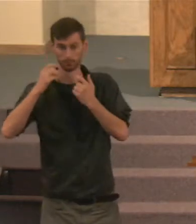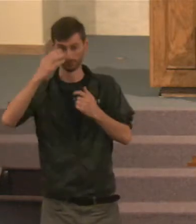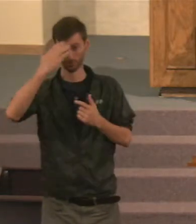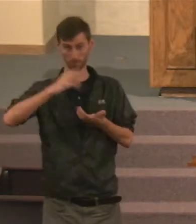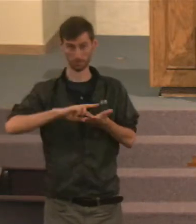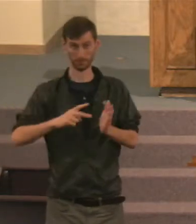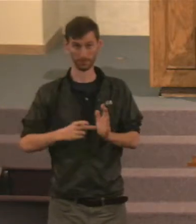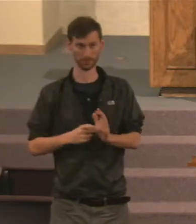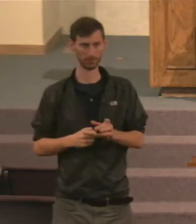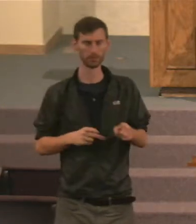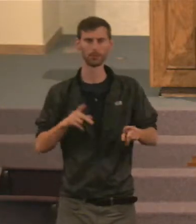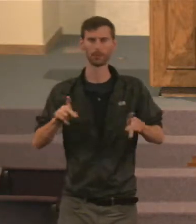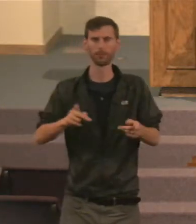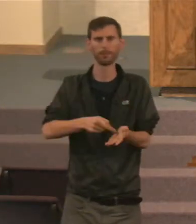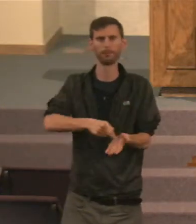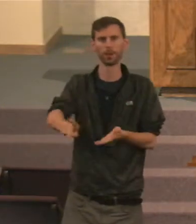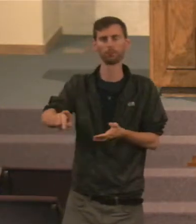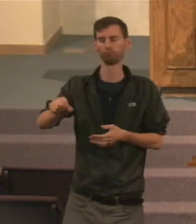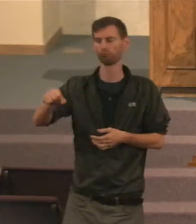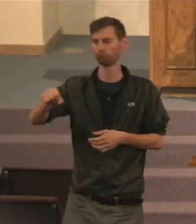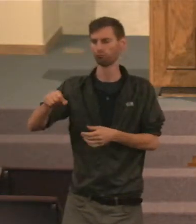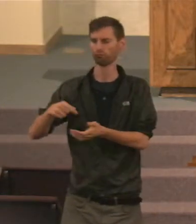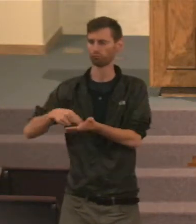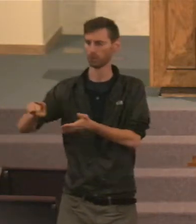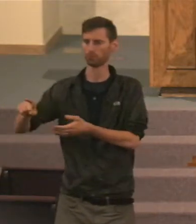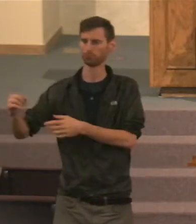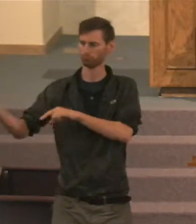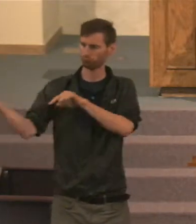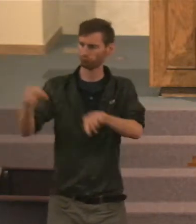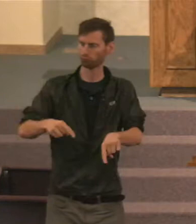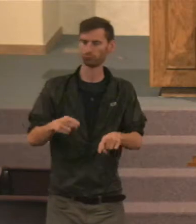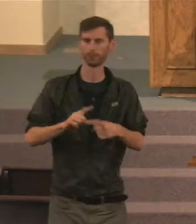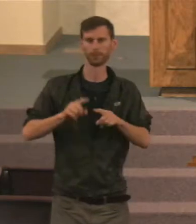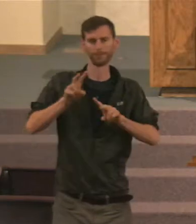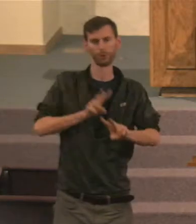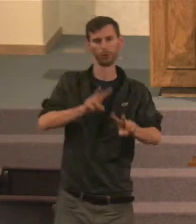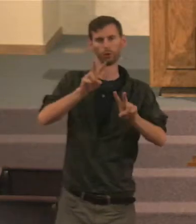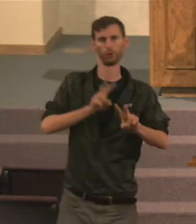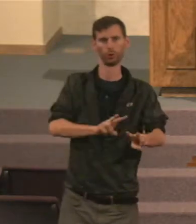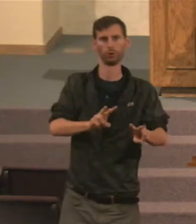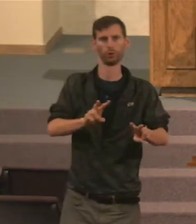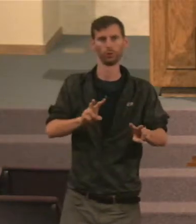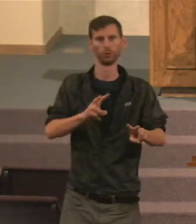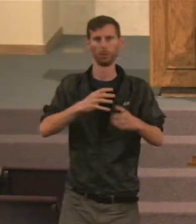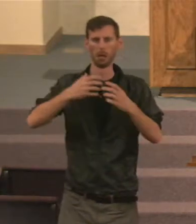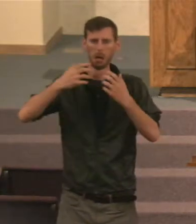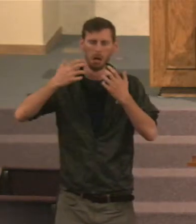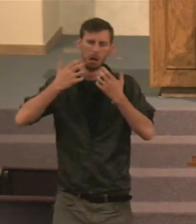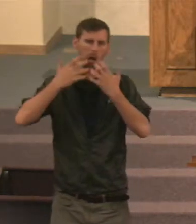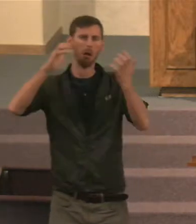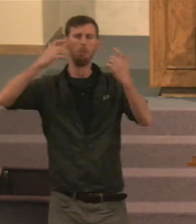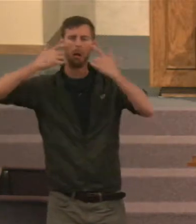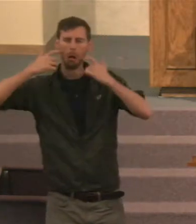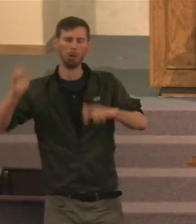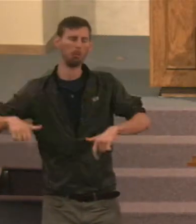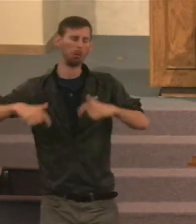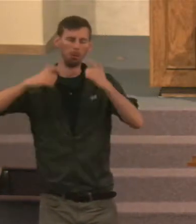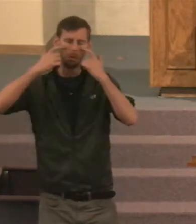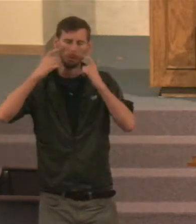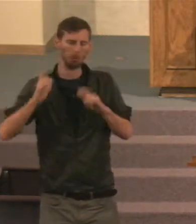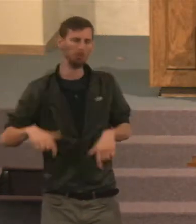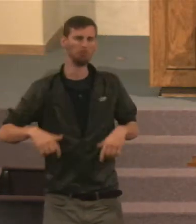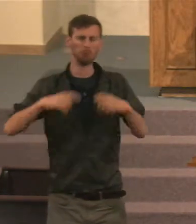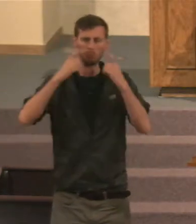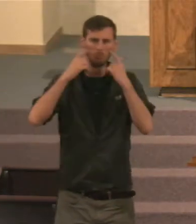Yeah. And to mourn, you know, and to wail. I've known some people who could go to a